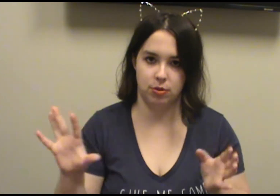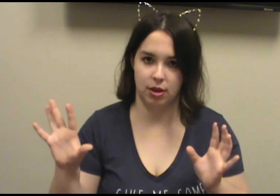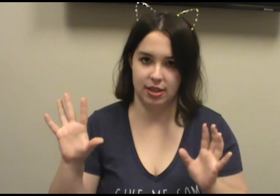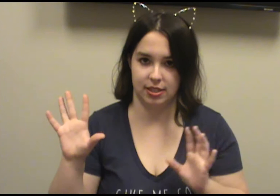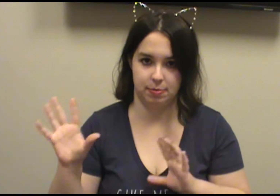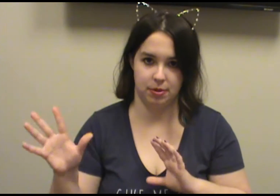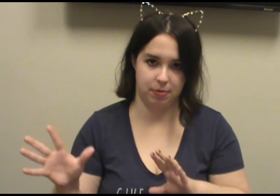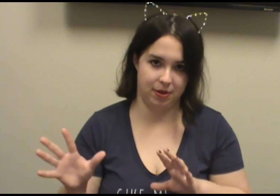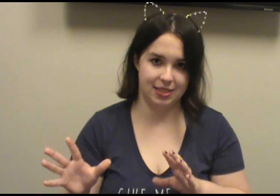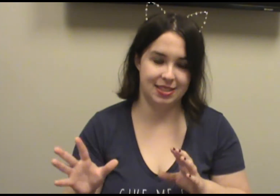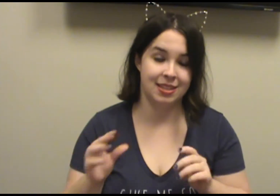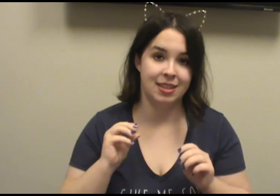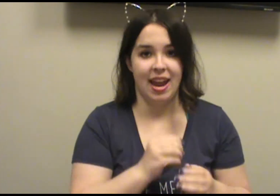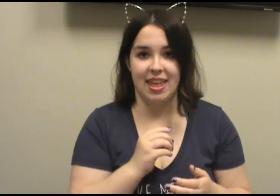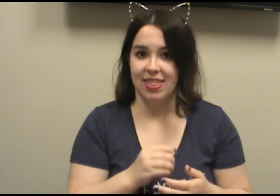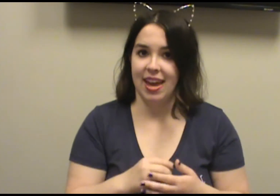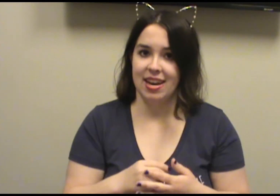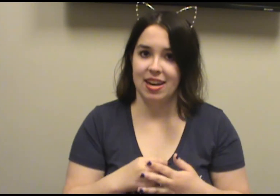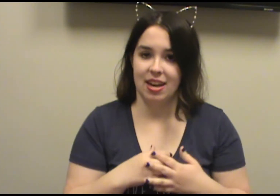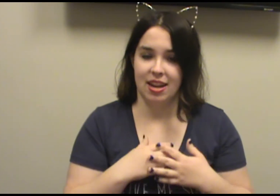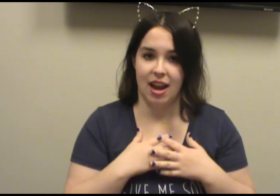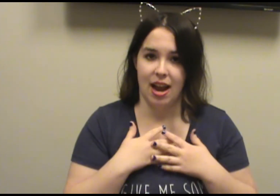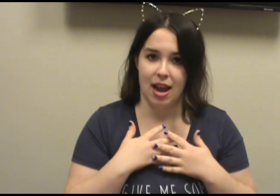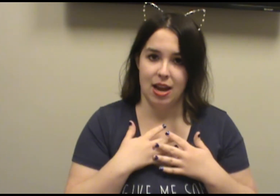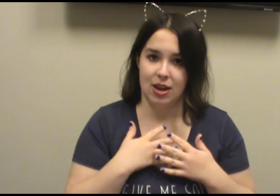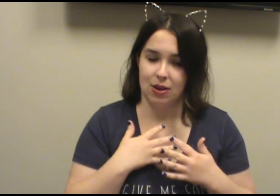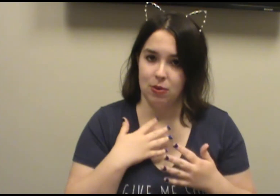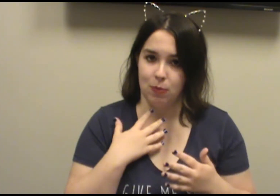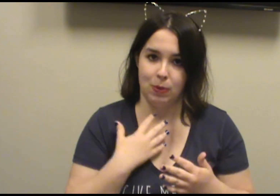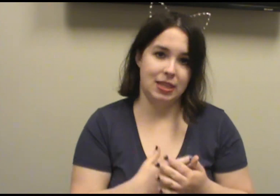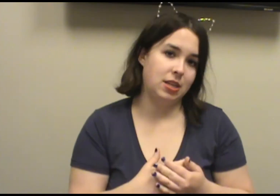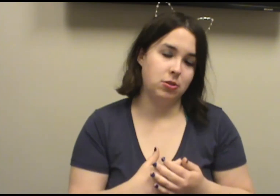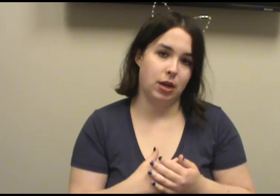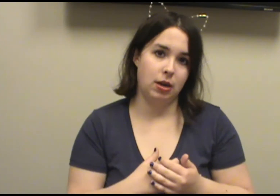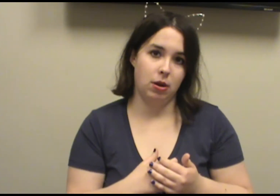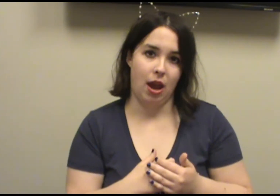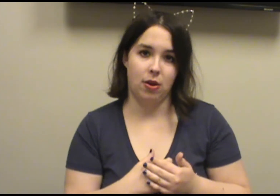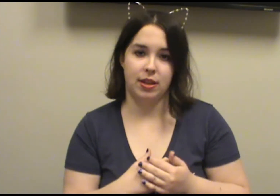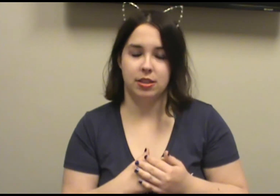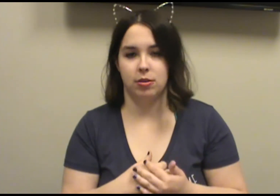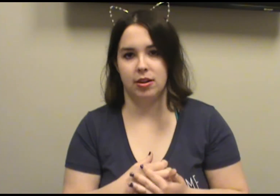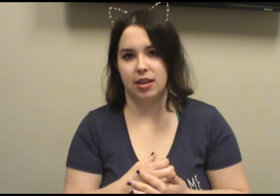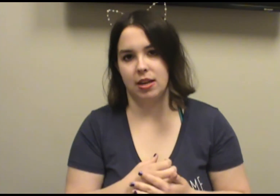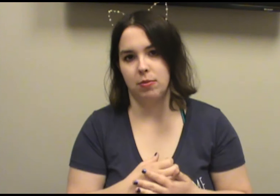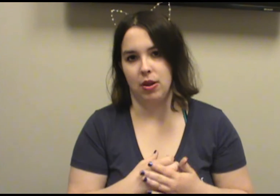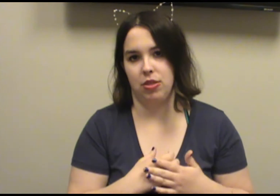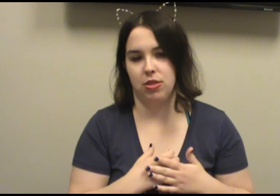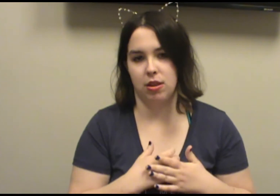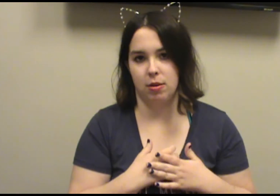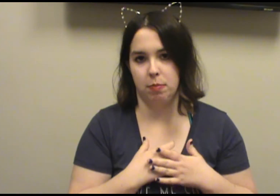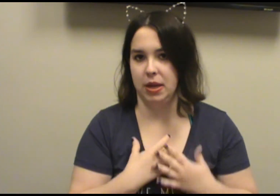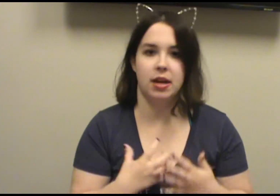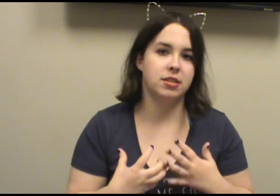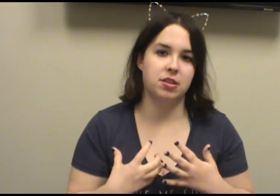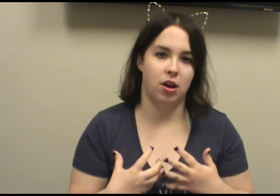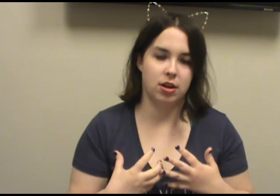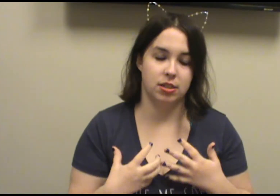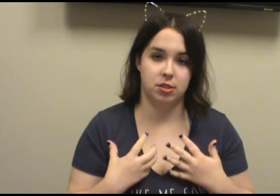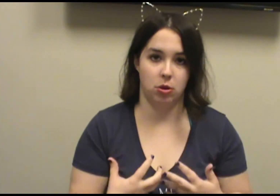as the episode progressed. And then, I really enjoyed how they sort of did it with, because Kara's so